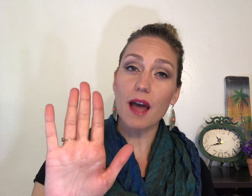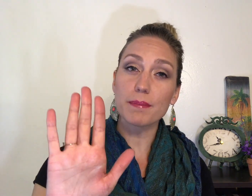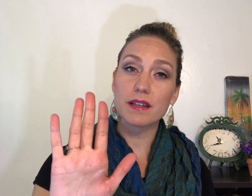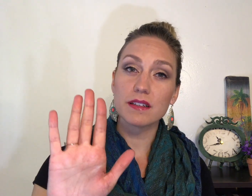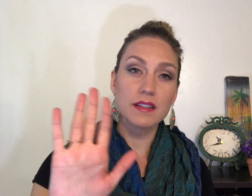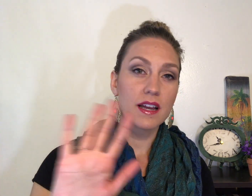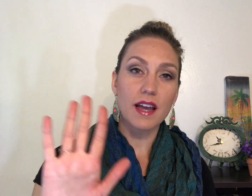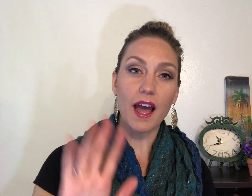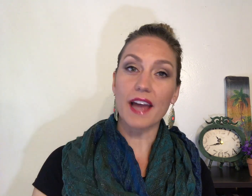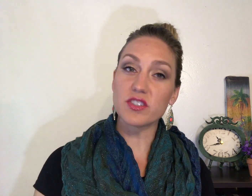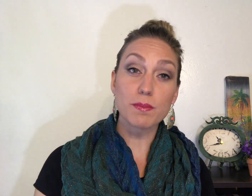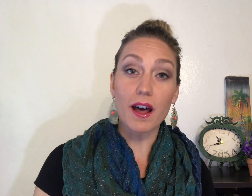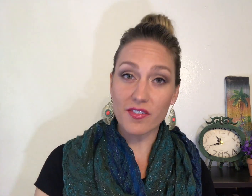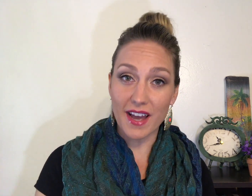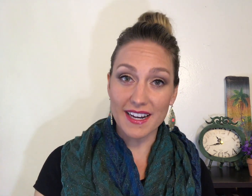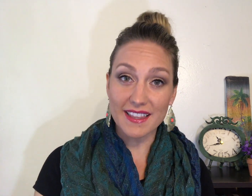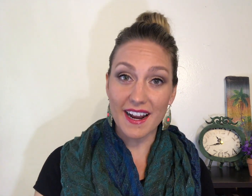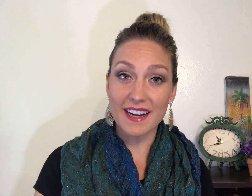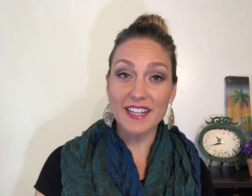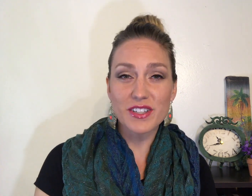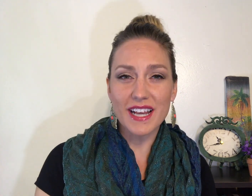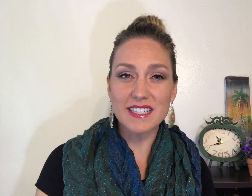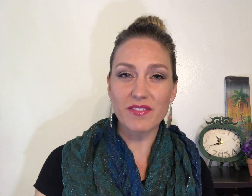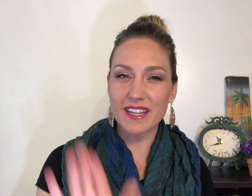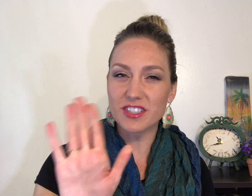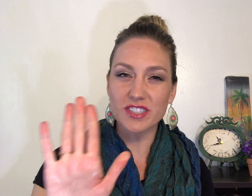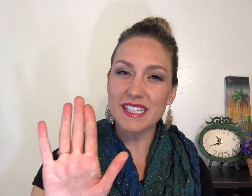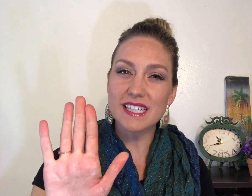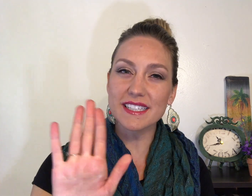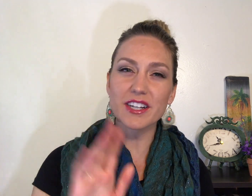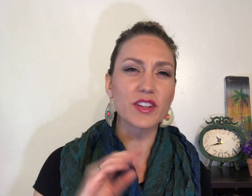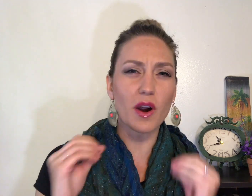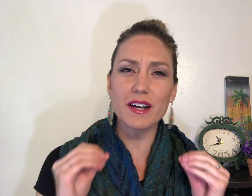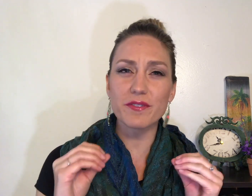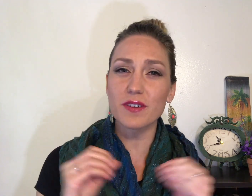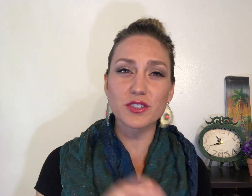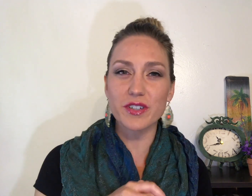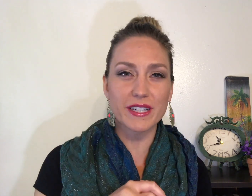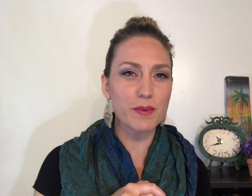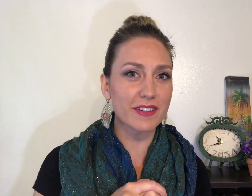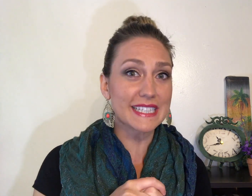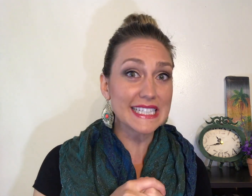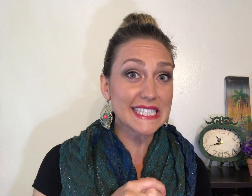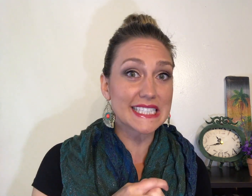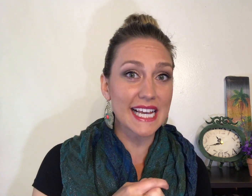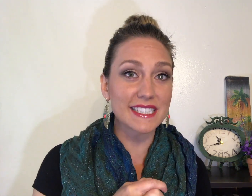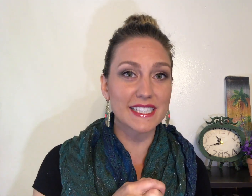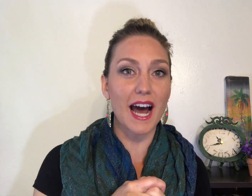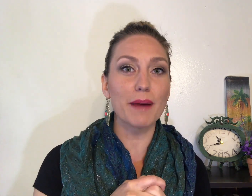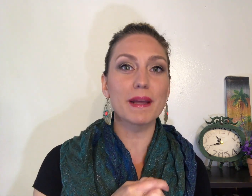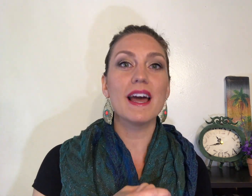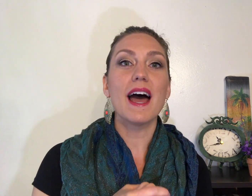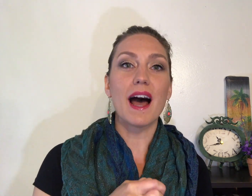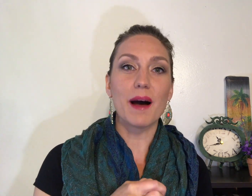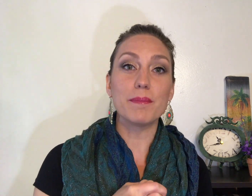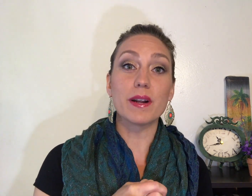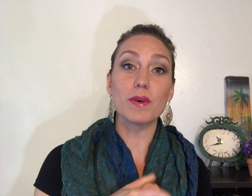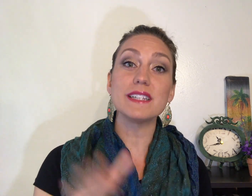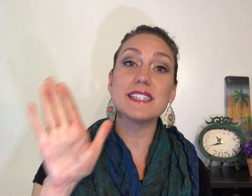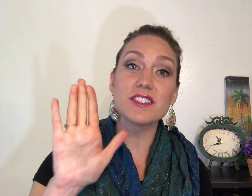I just modified it there and I do that because I find it's just easier and they're already frustrated when they're needing to say stop but I want to teach